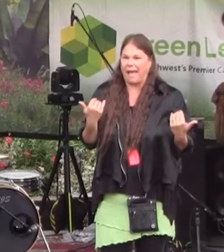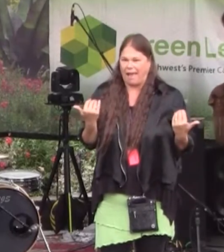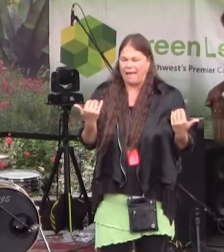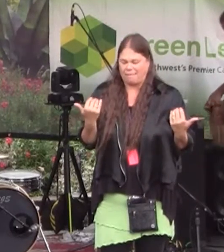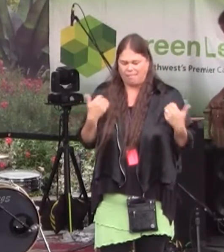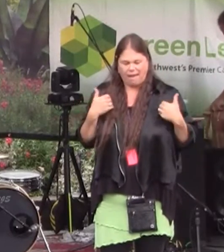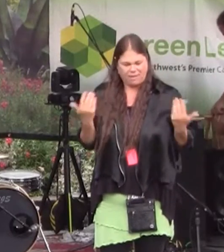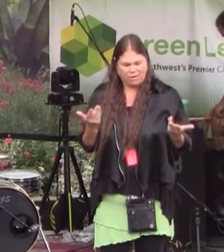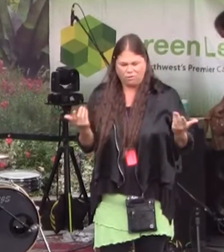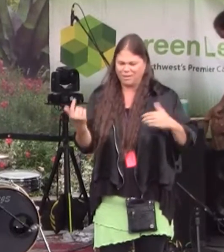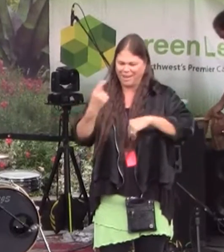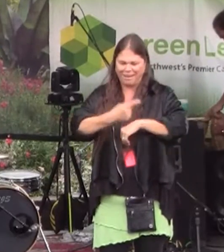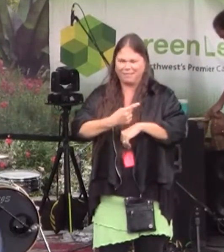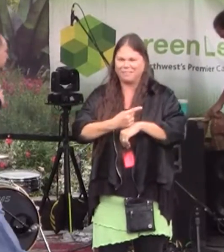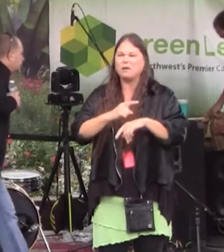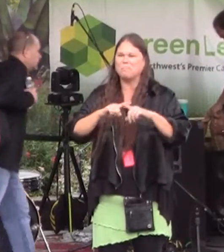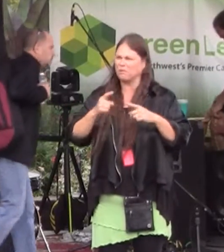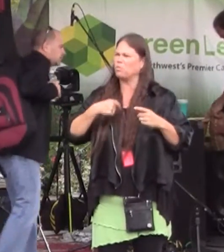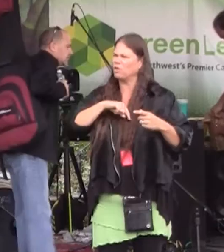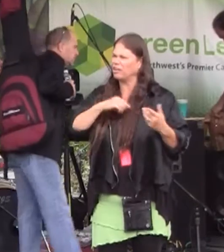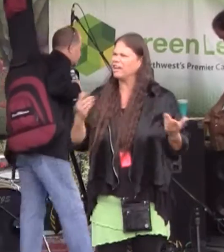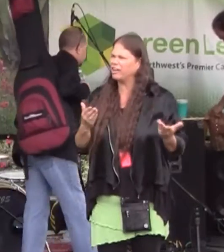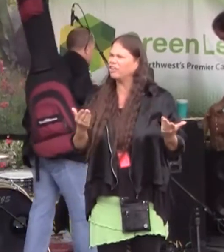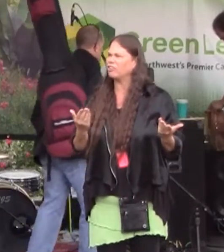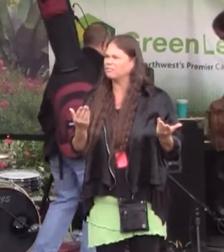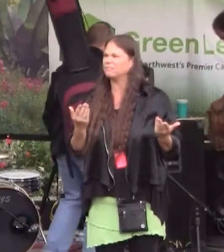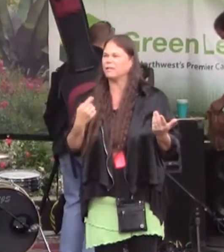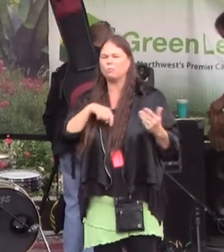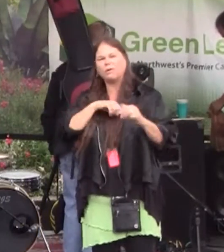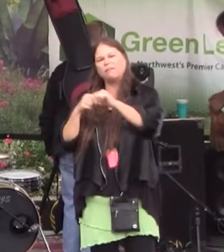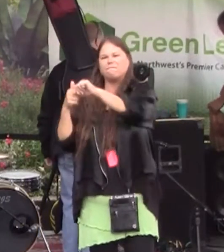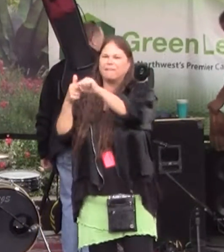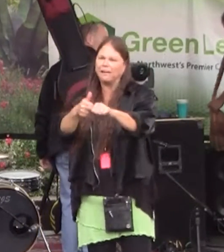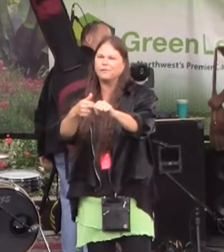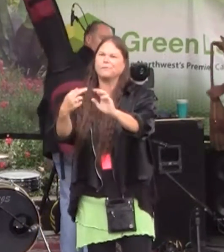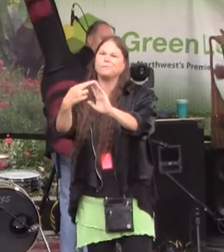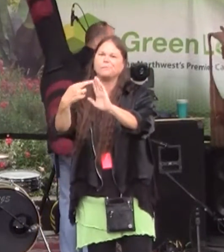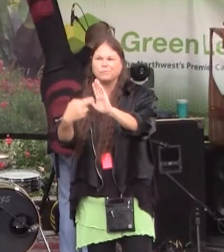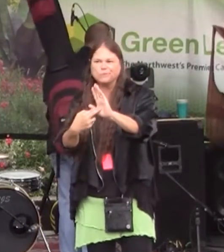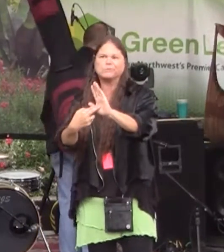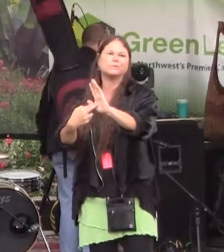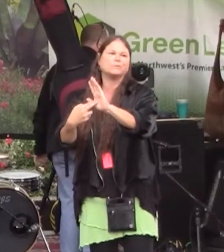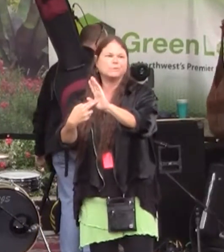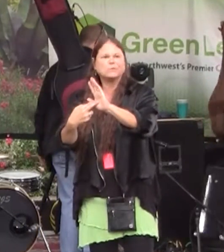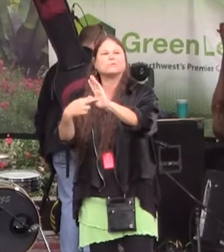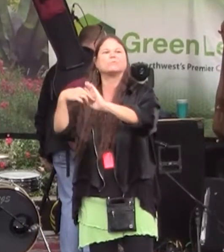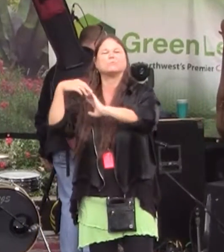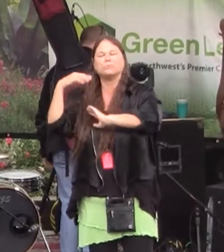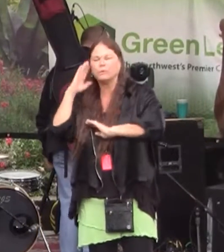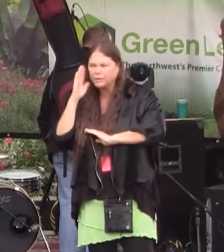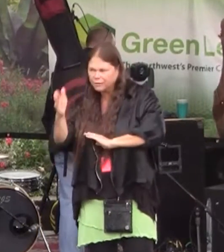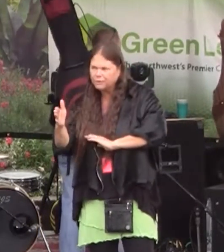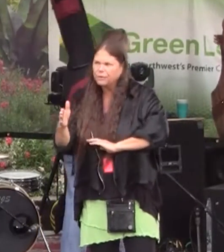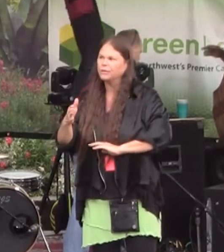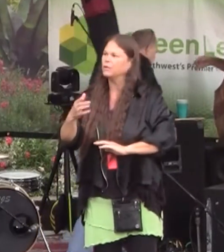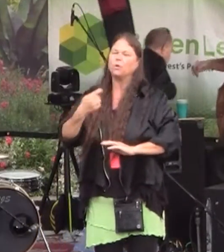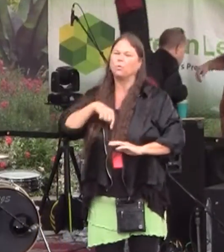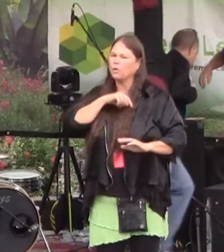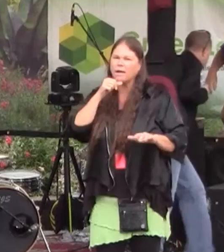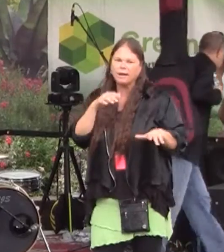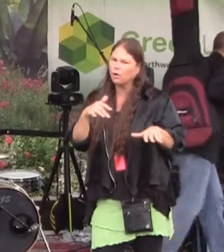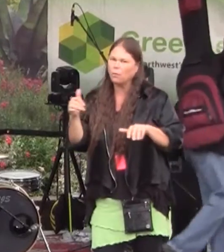But we're here, and we're going to comply with whatever rules they make us comply with. We're not going away.